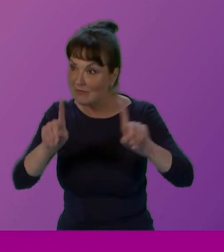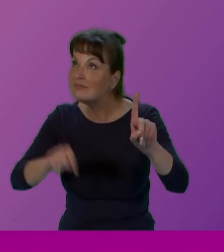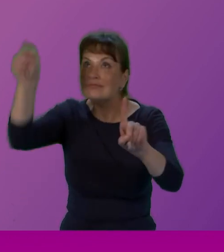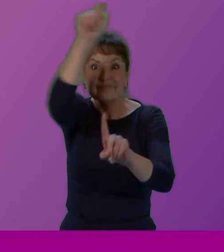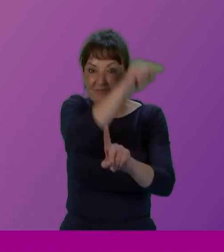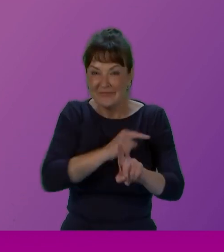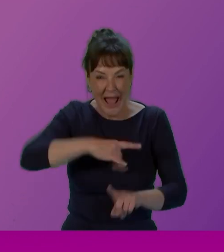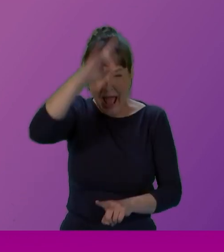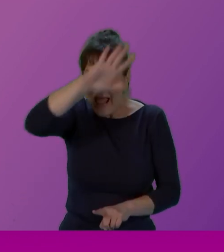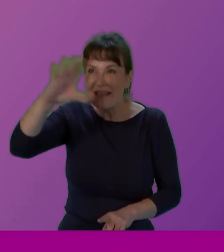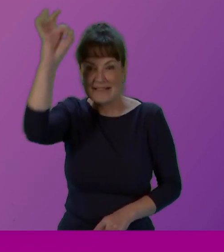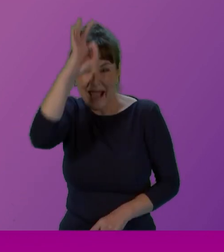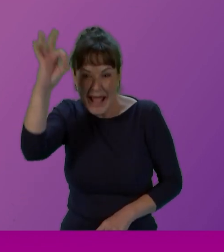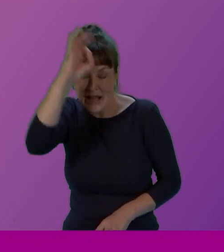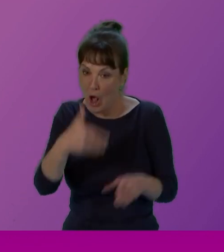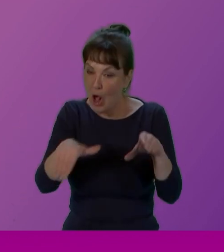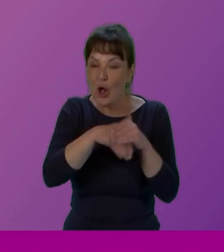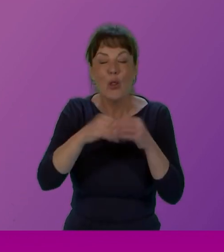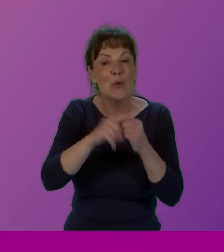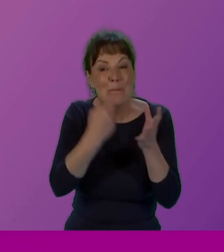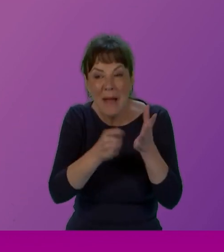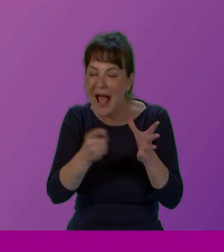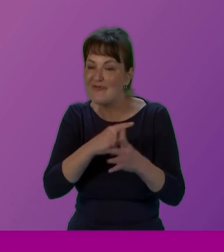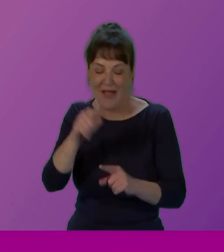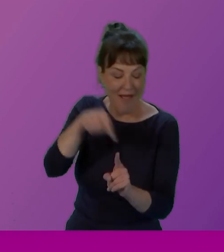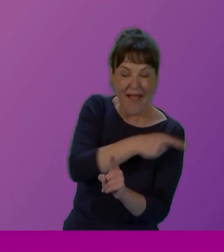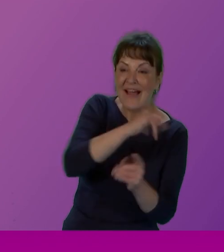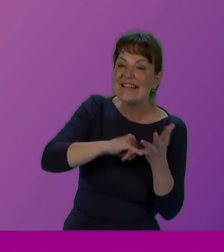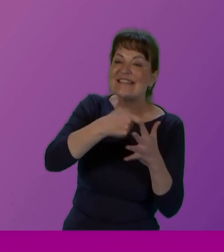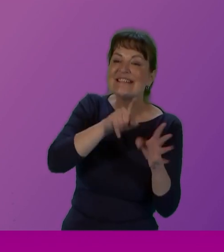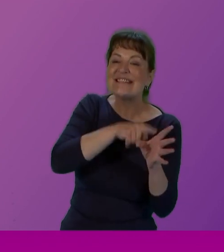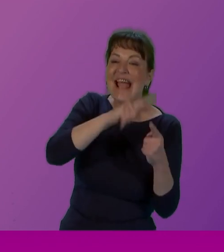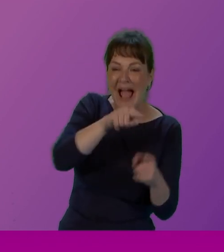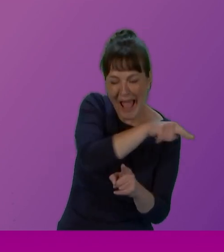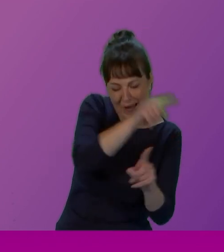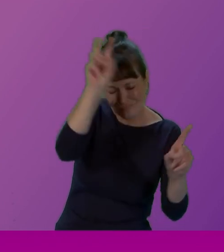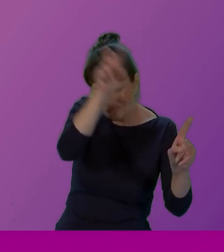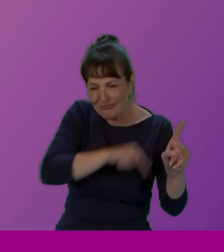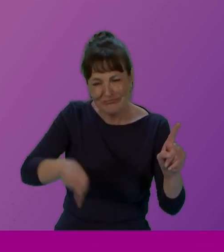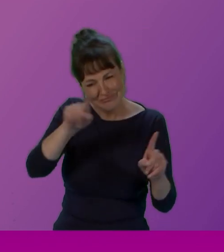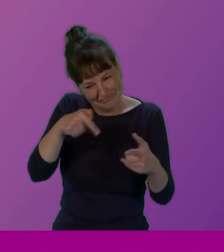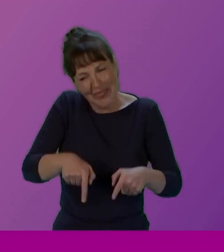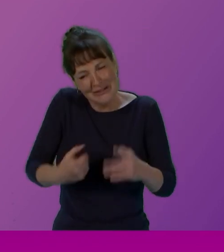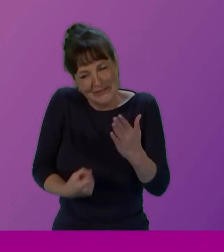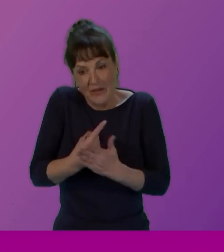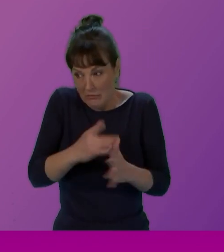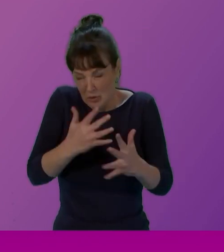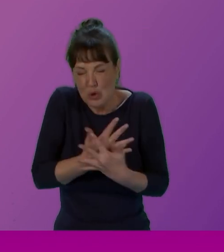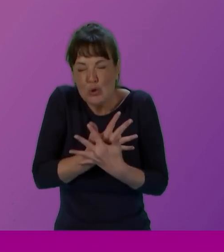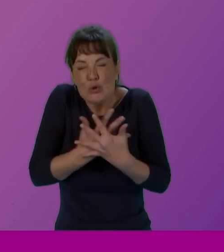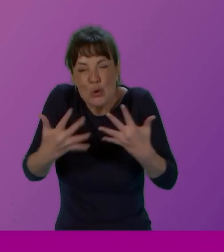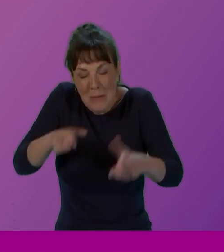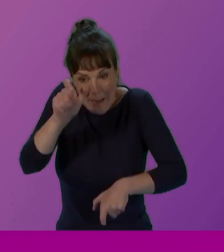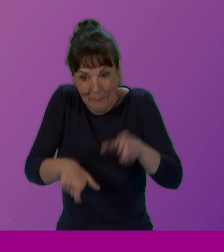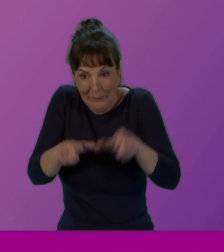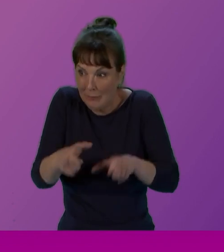highlands and islands, including Barra and Skyn. As ever, this event was heavily oversubscribed. We